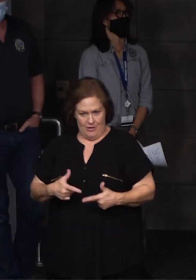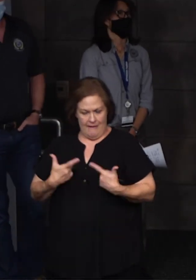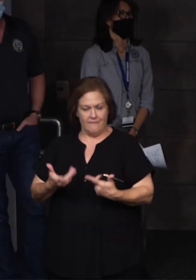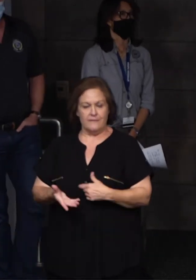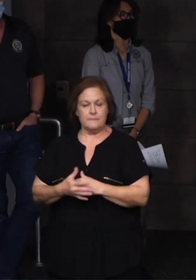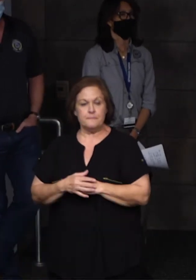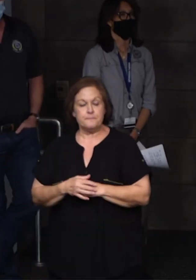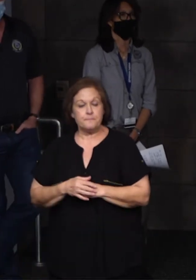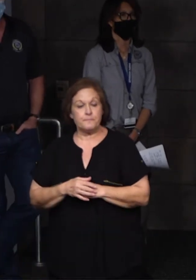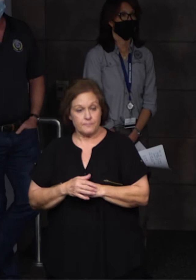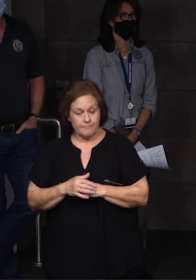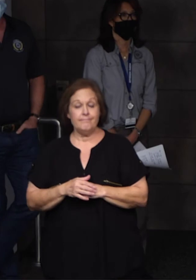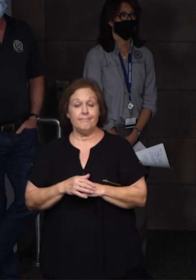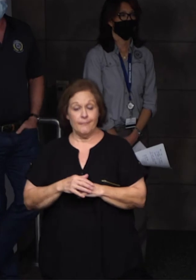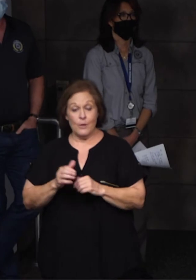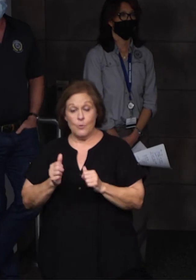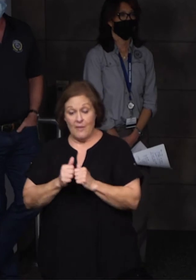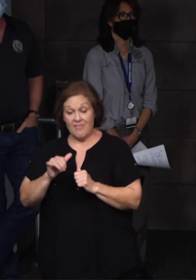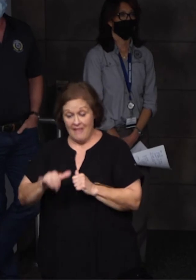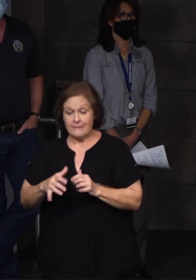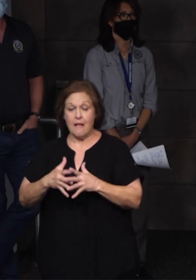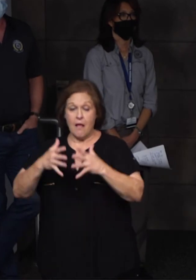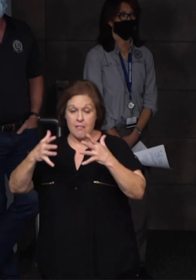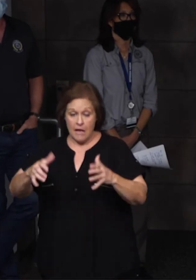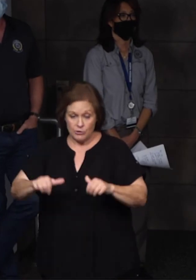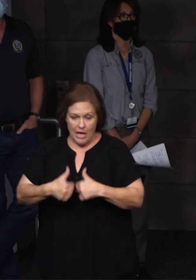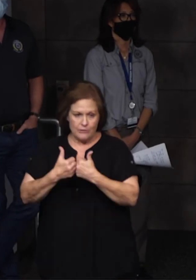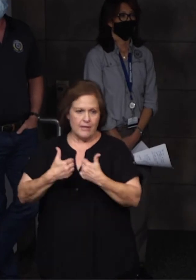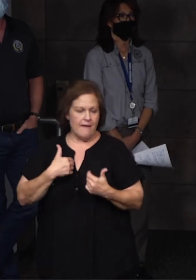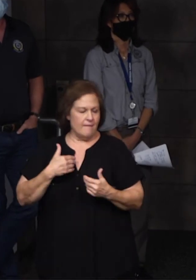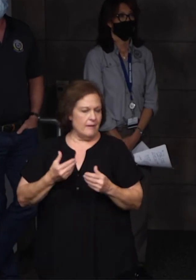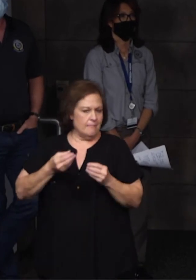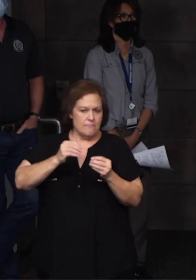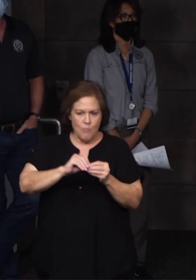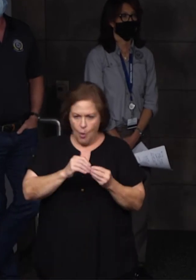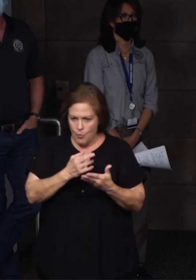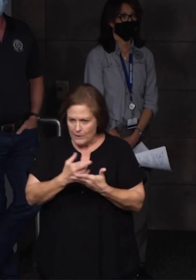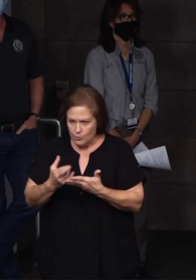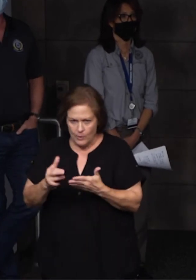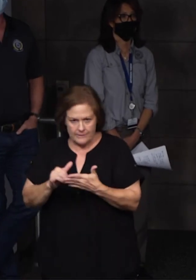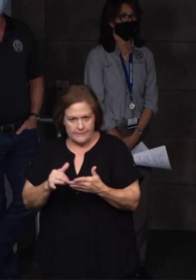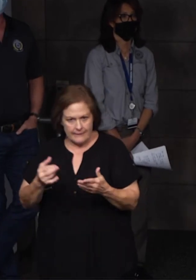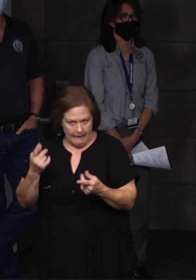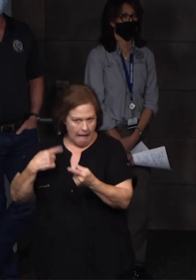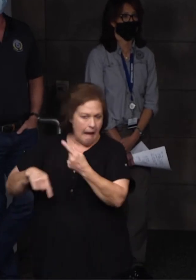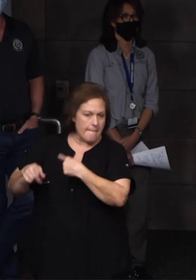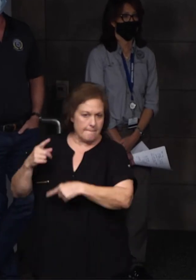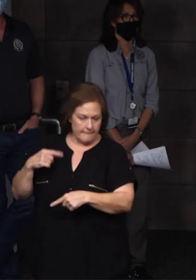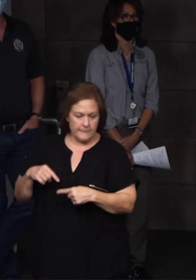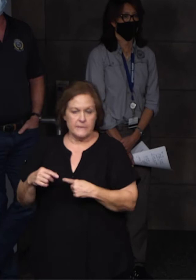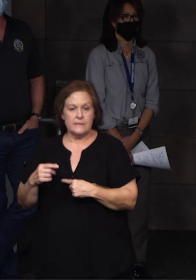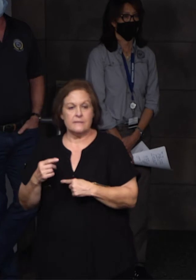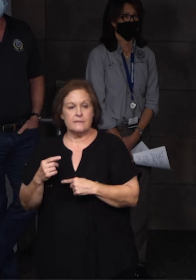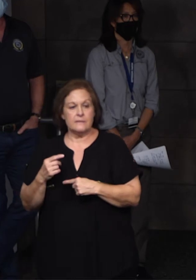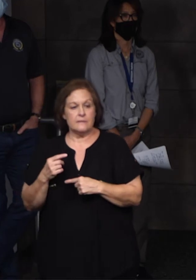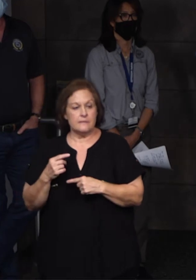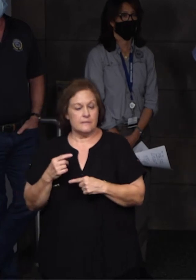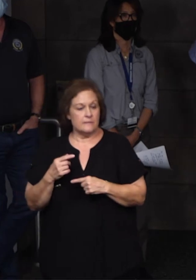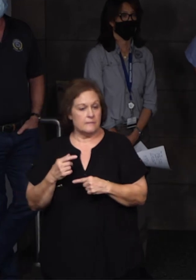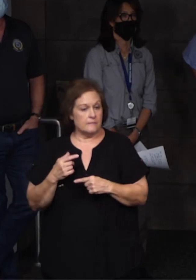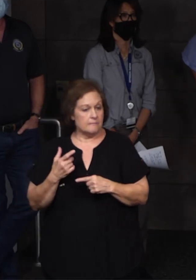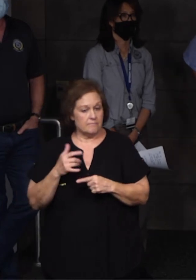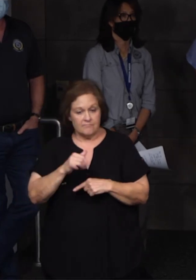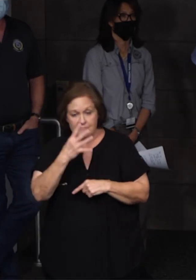a lot of challenges. We have more resources coming as we speak, actually. So the lodging